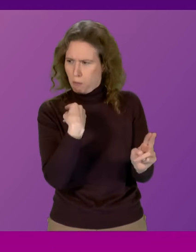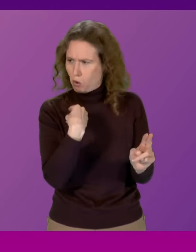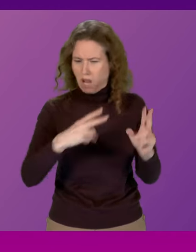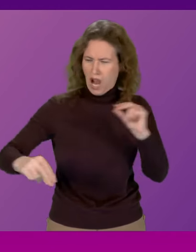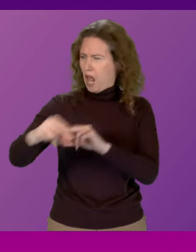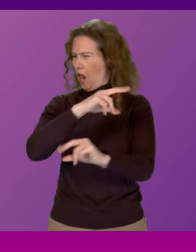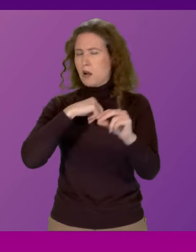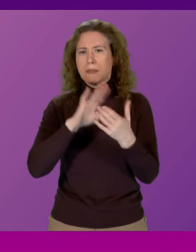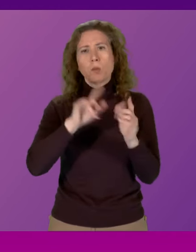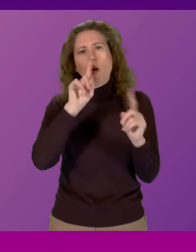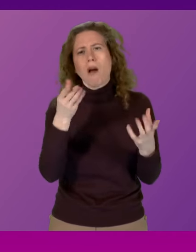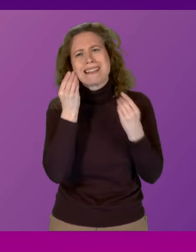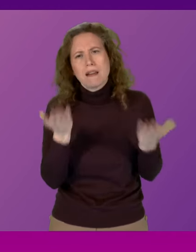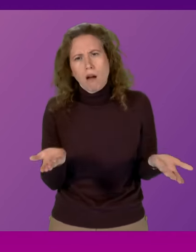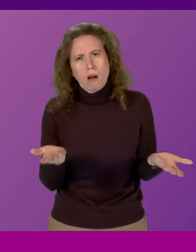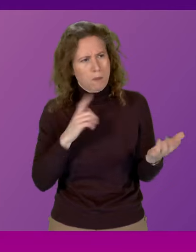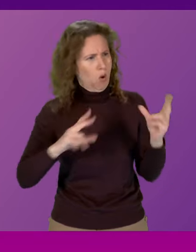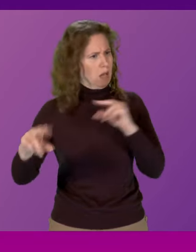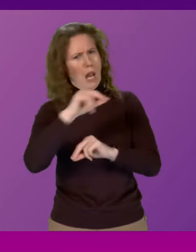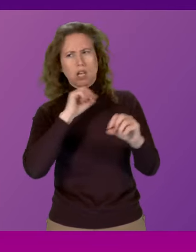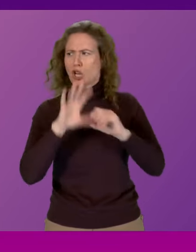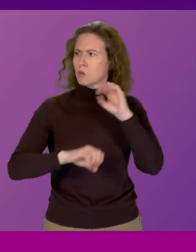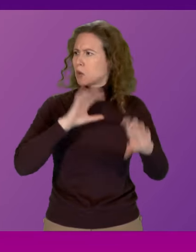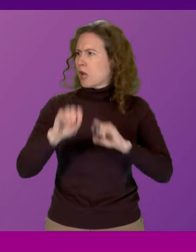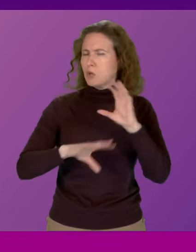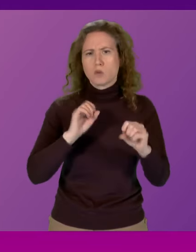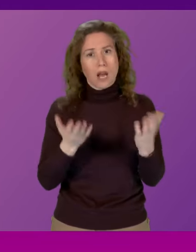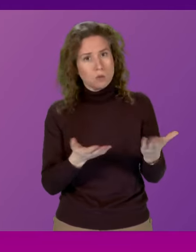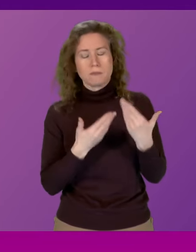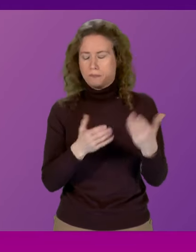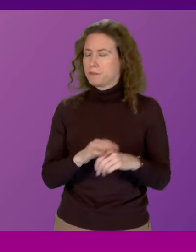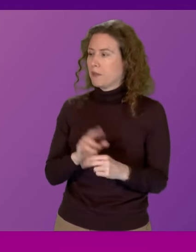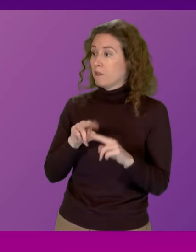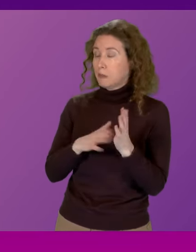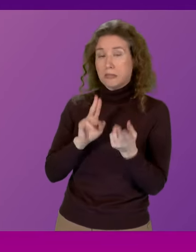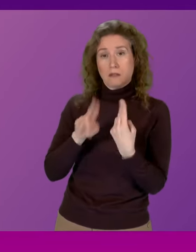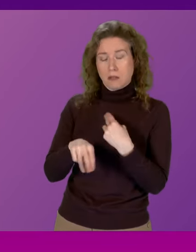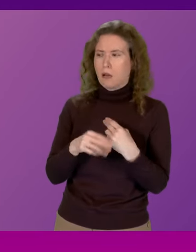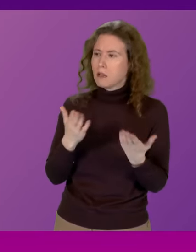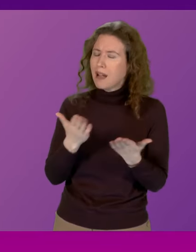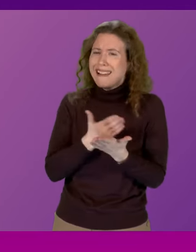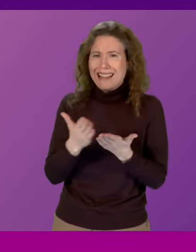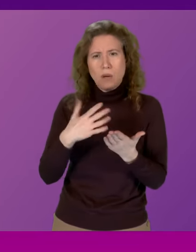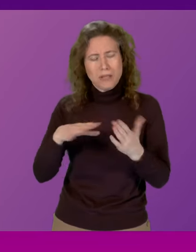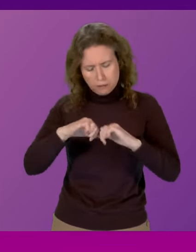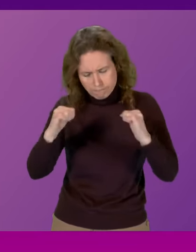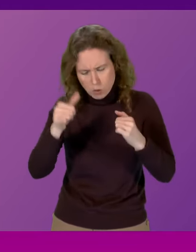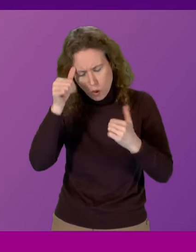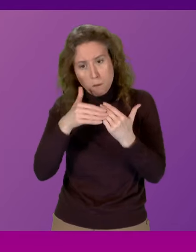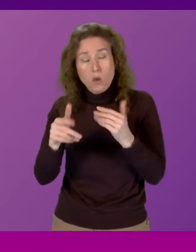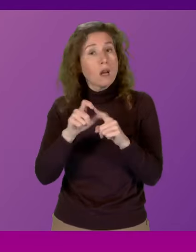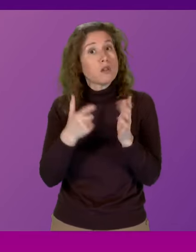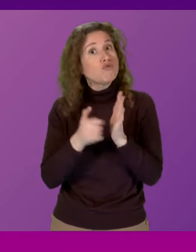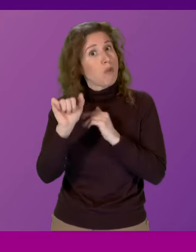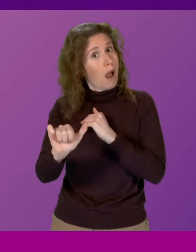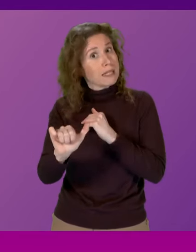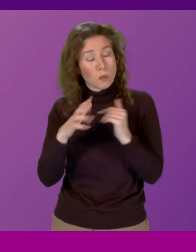We cannot hear the response when people are shouting from seat. First Minister. The response is there is clearly more to it. Douglas Ross is absolutely right.